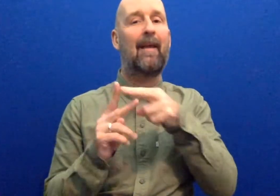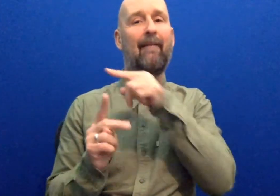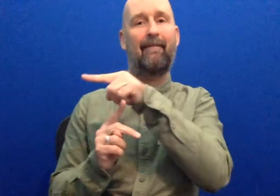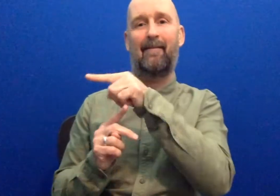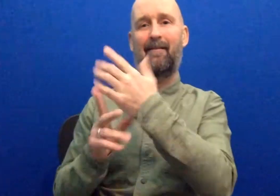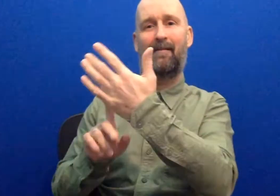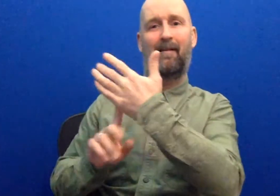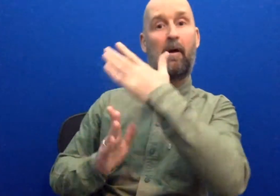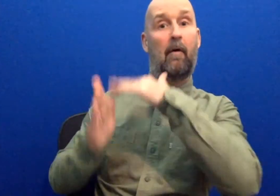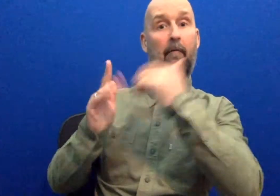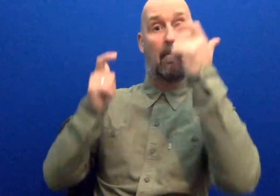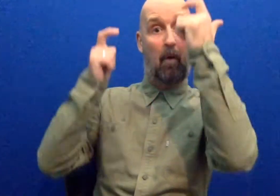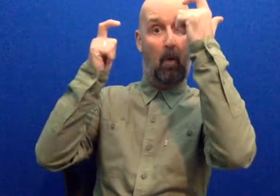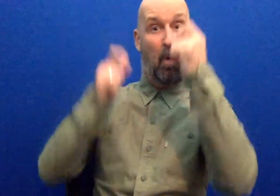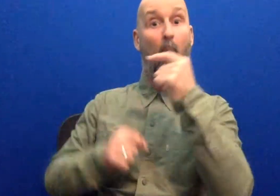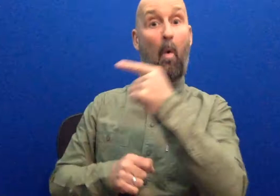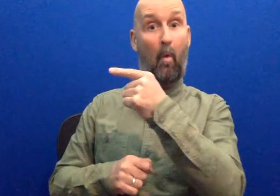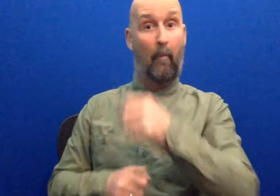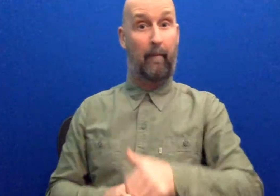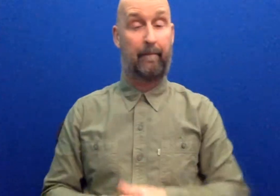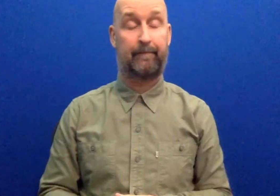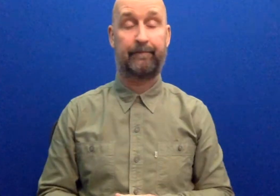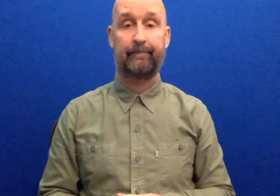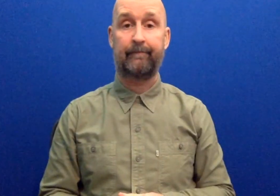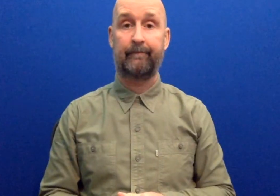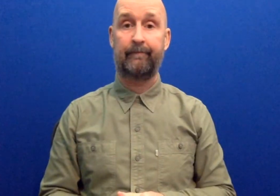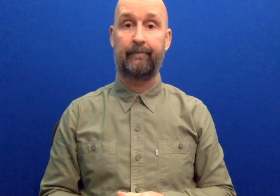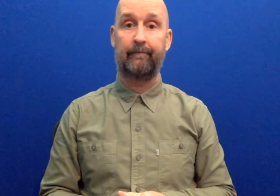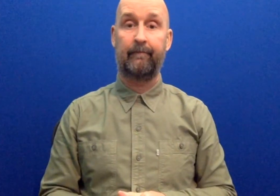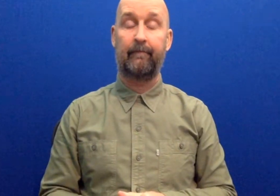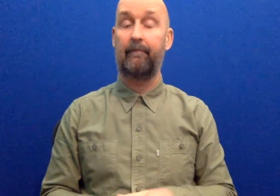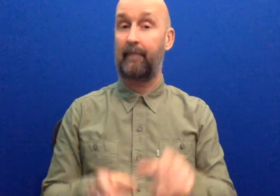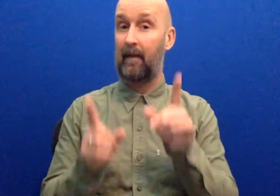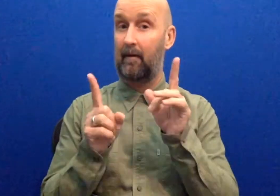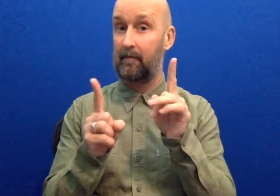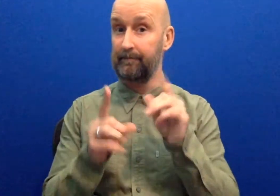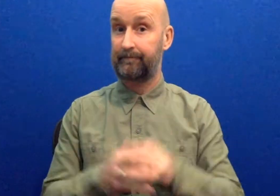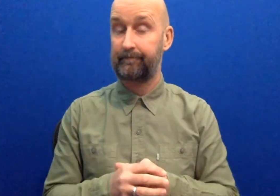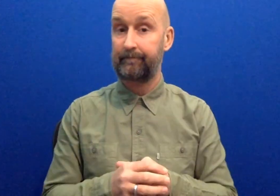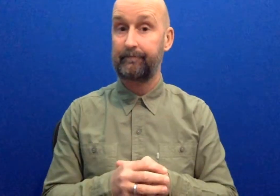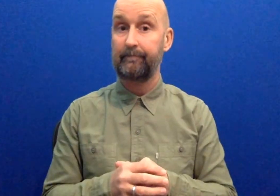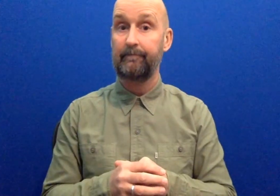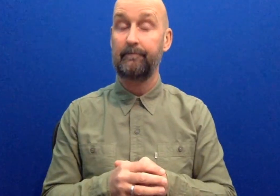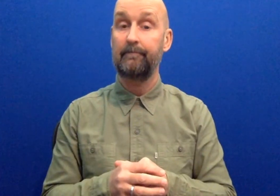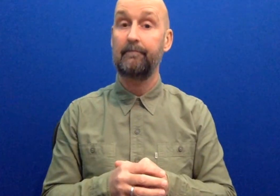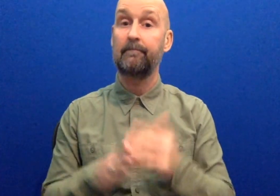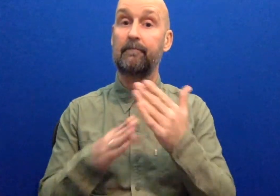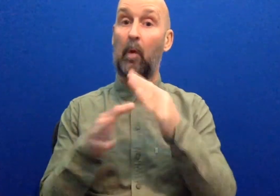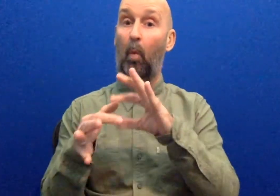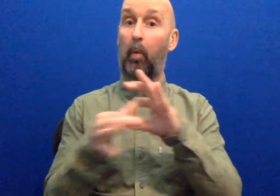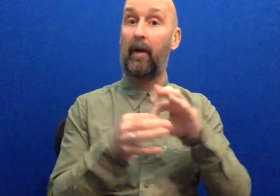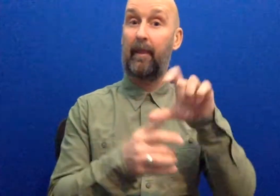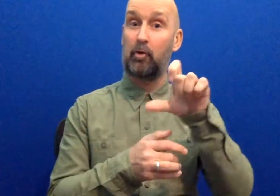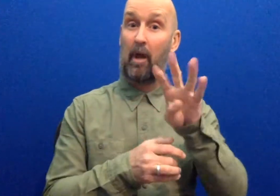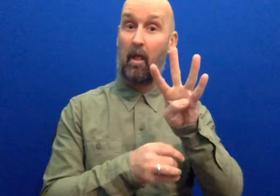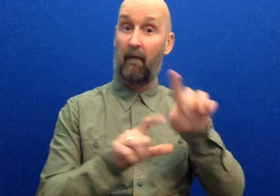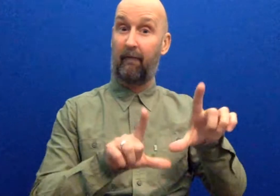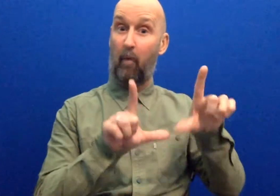to by law. However, since we are partnering with Channel 4 on this initiative,